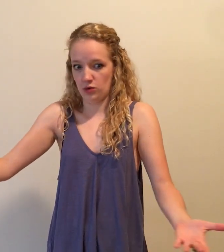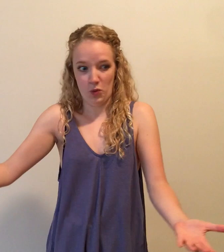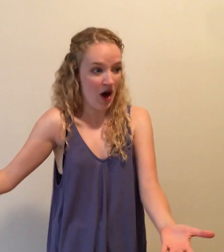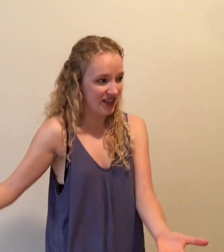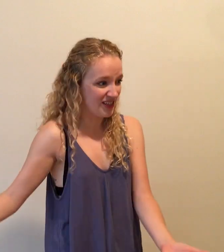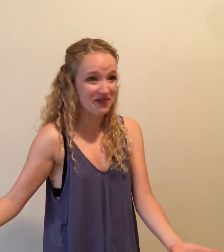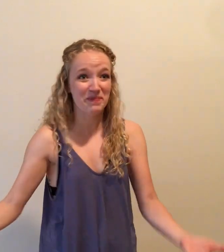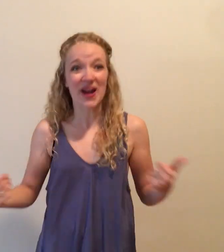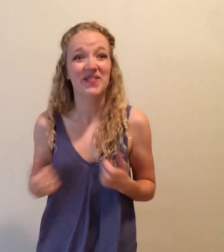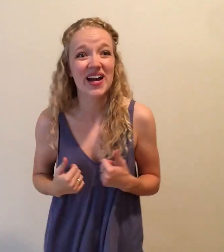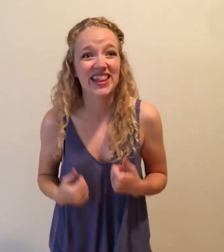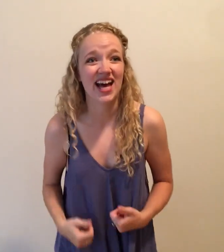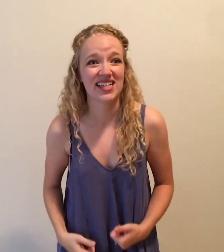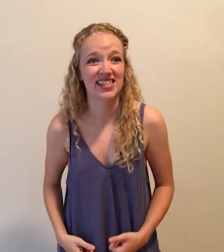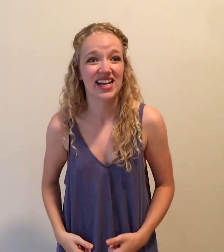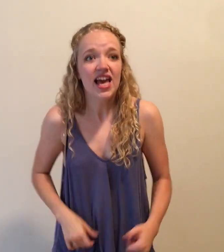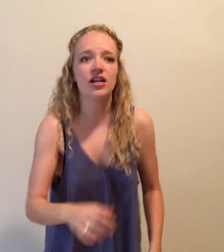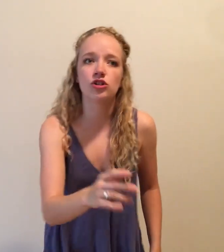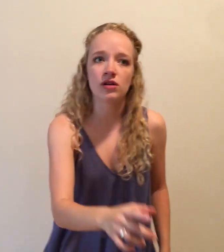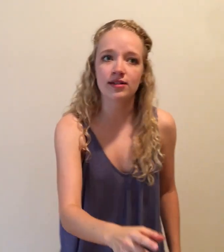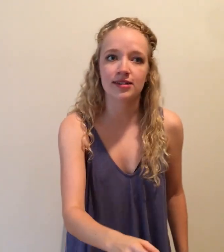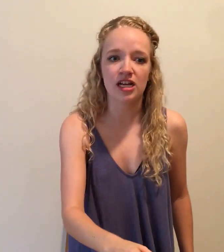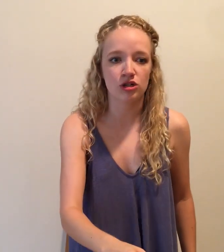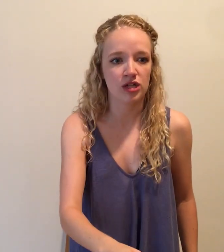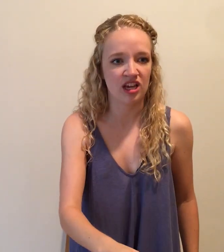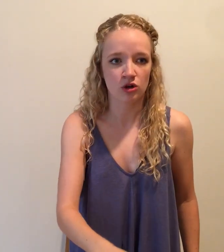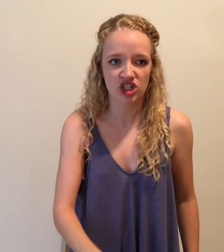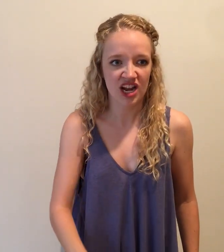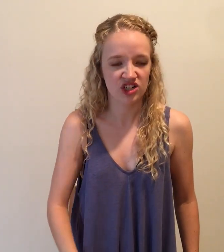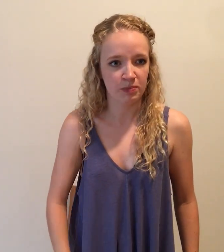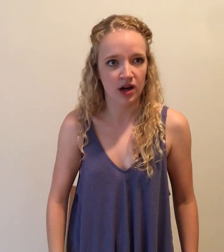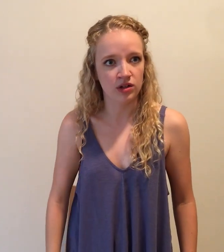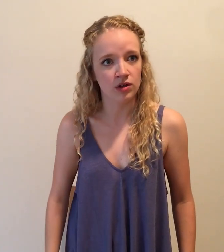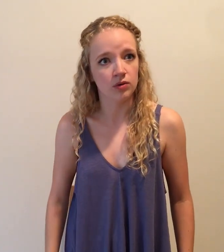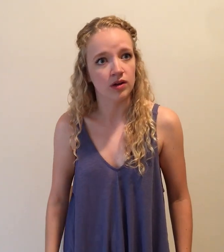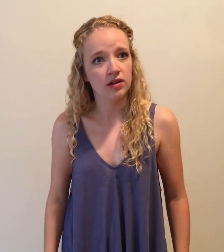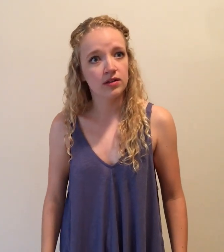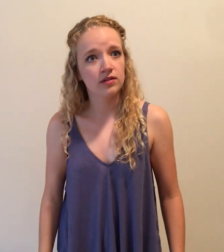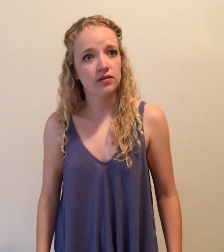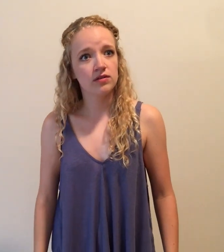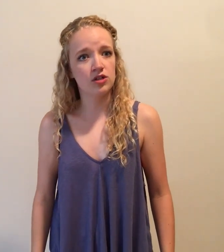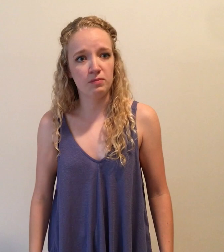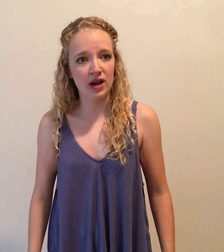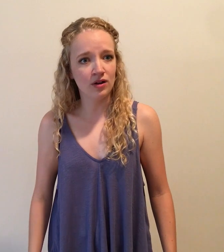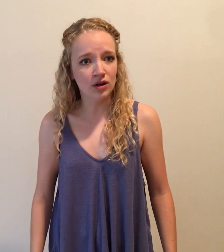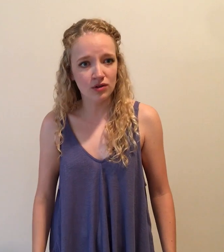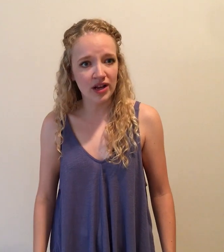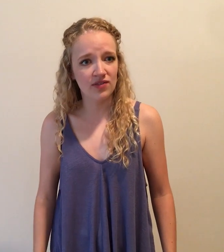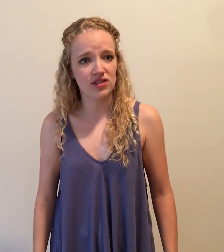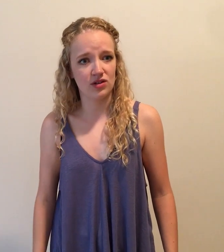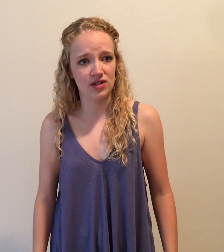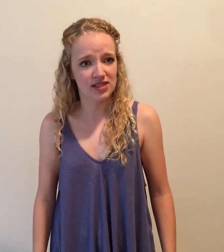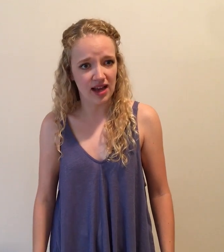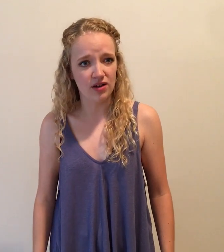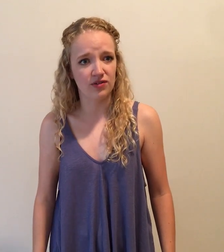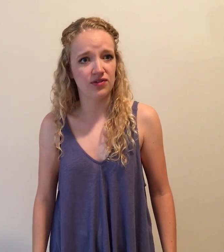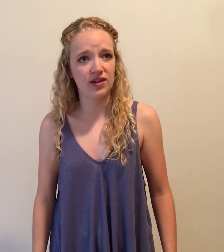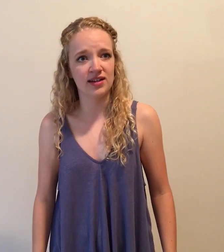what to bear with us, and do not seek to take your change upon you, to bear your griefs yourself, and